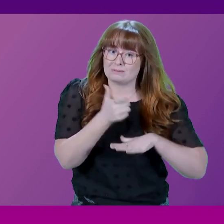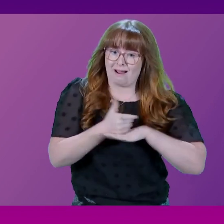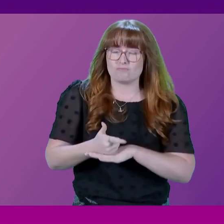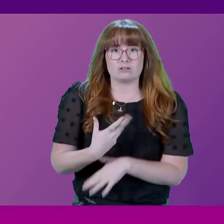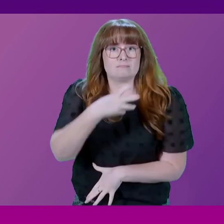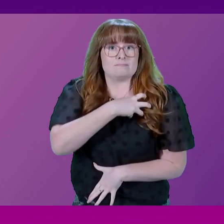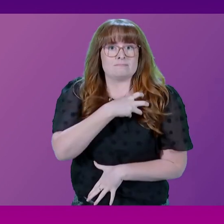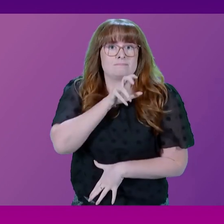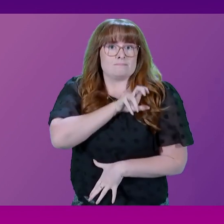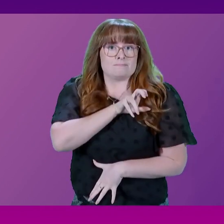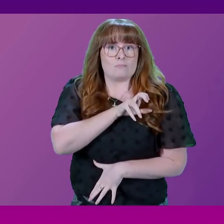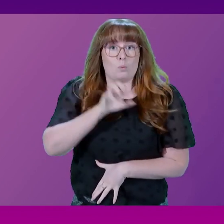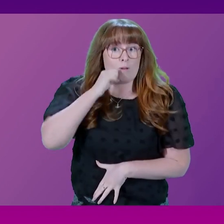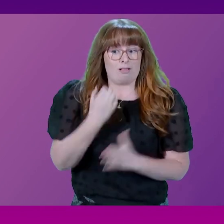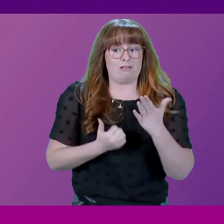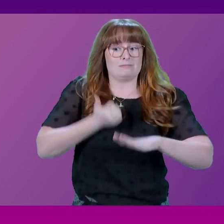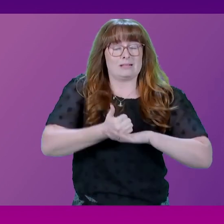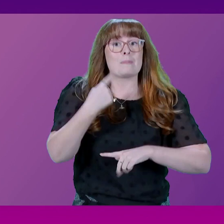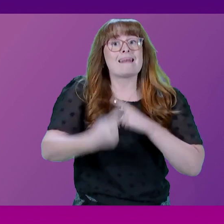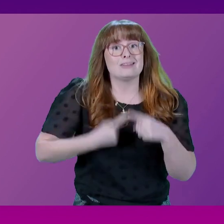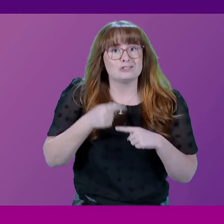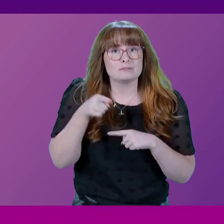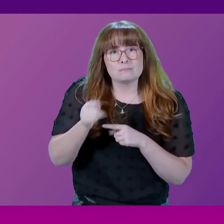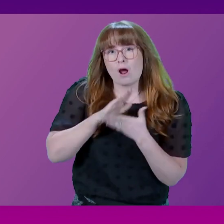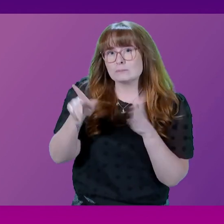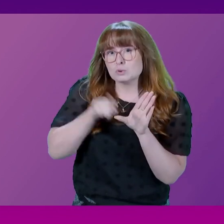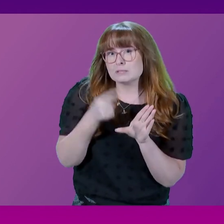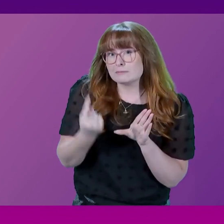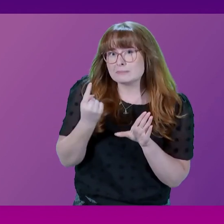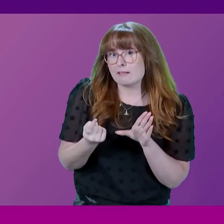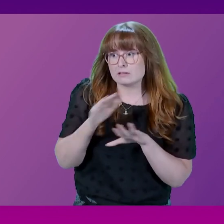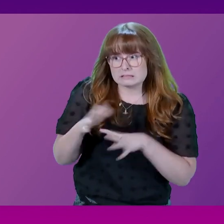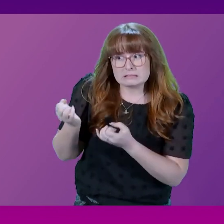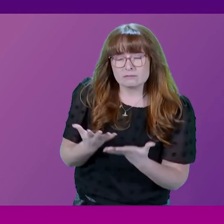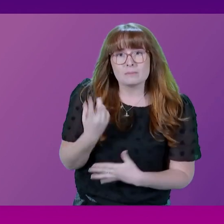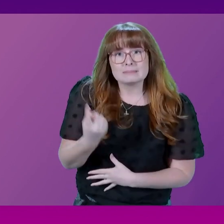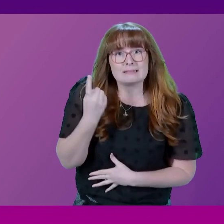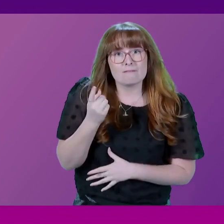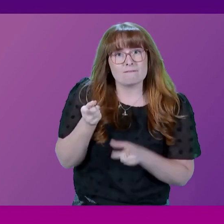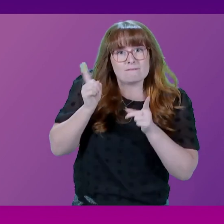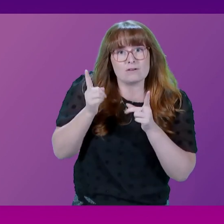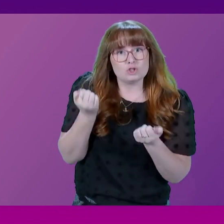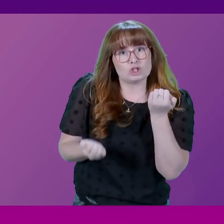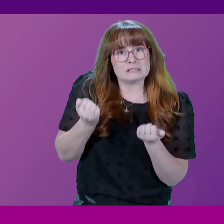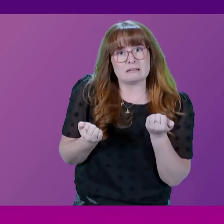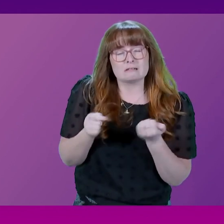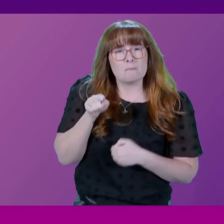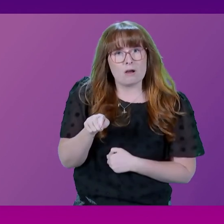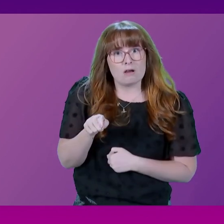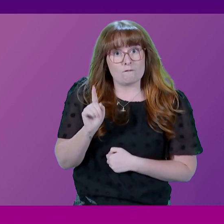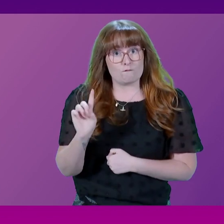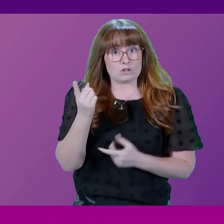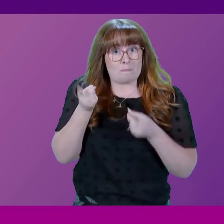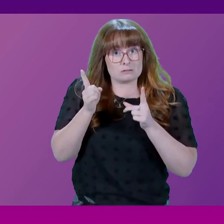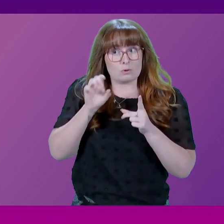will be rolled out next year. Hamza Youssef didn't deliver them when he was Justice Secretary. As First Minister, will he let